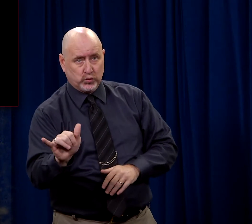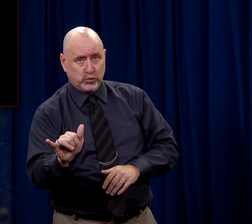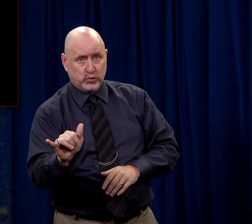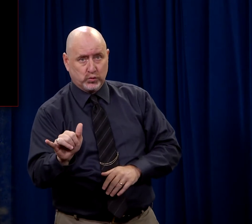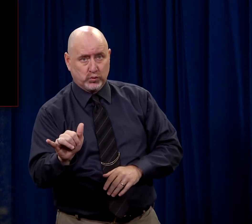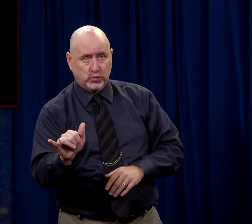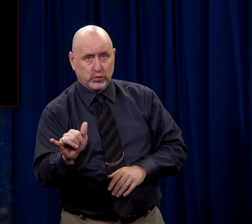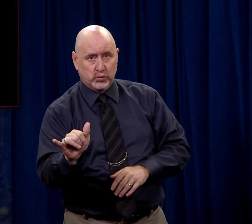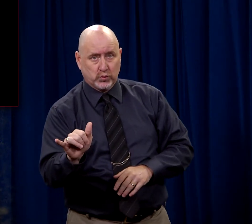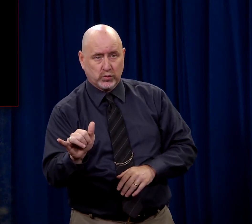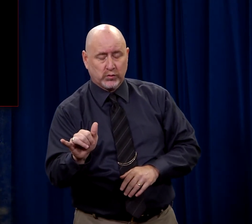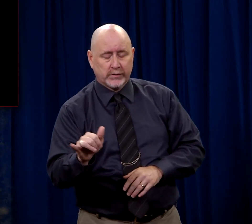is there.